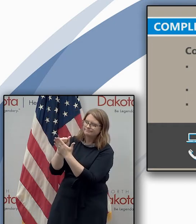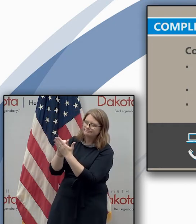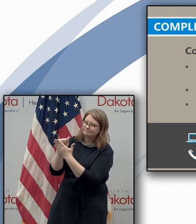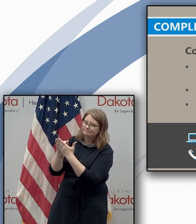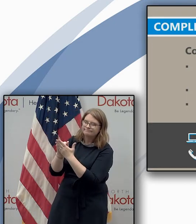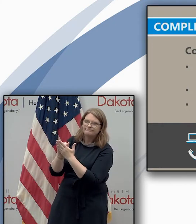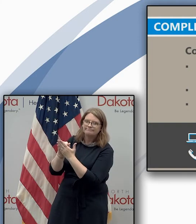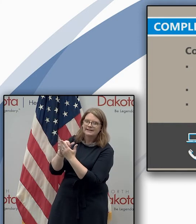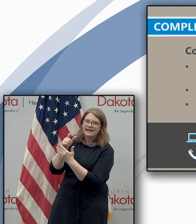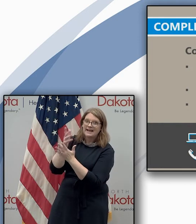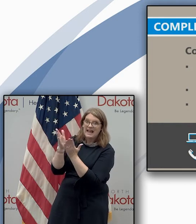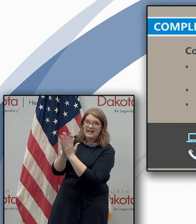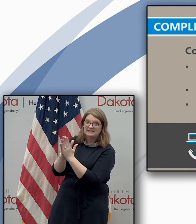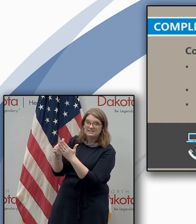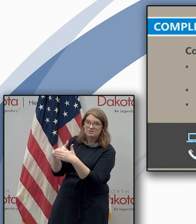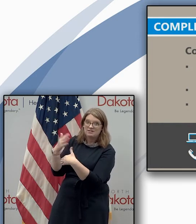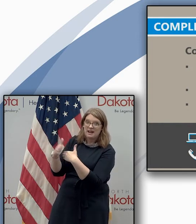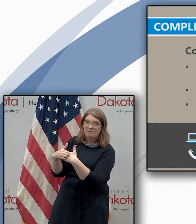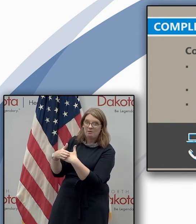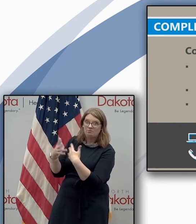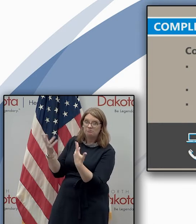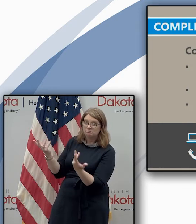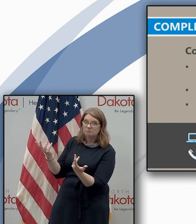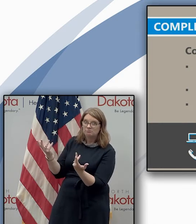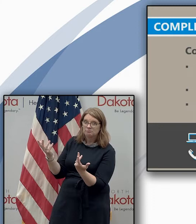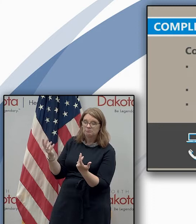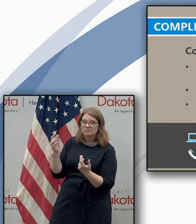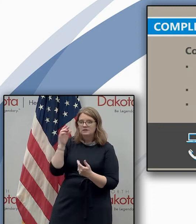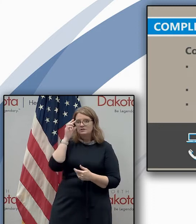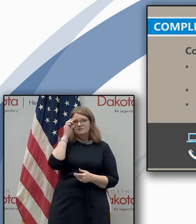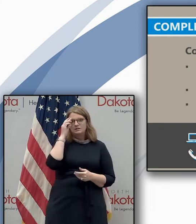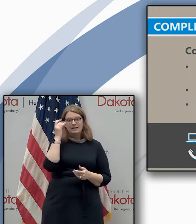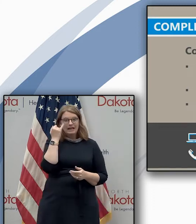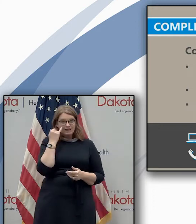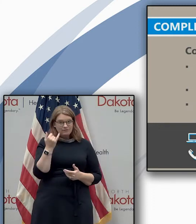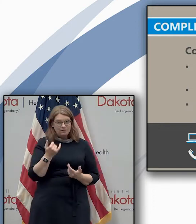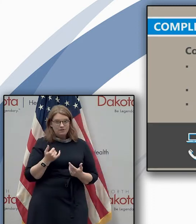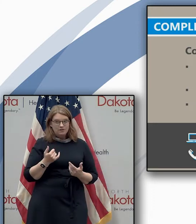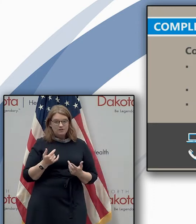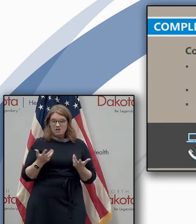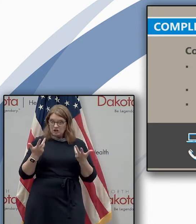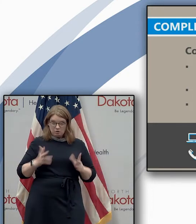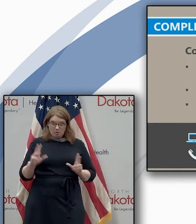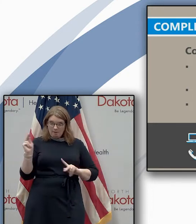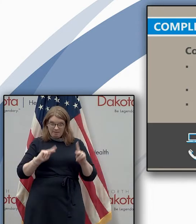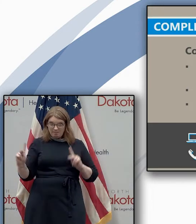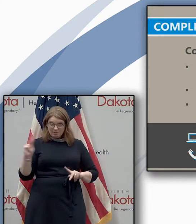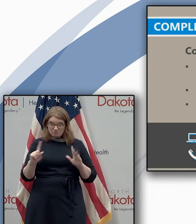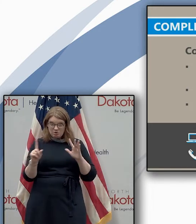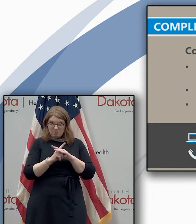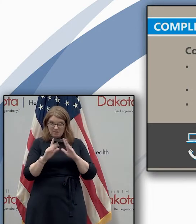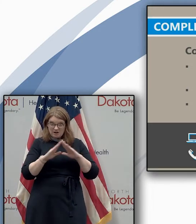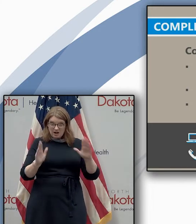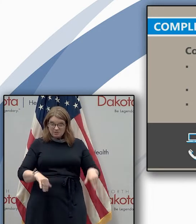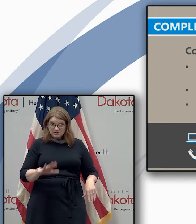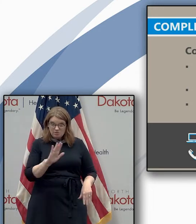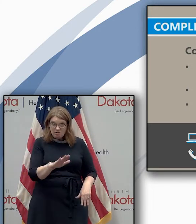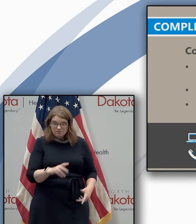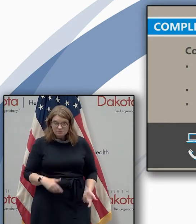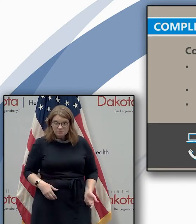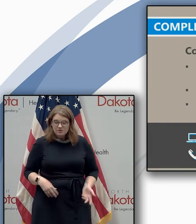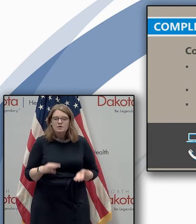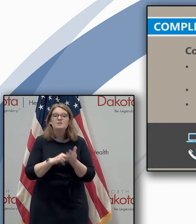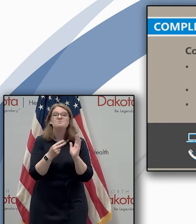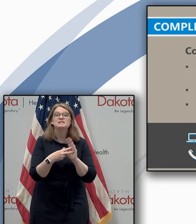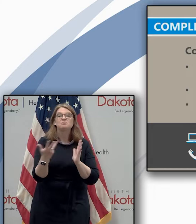and this is all on federal law so if you would like to have people not come to your door uh then you have an opportunity to